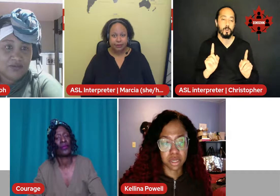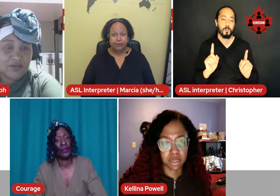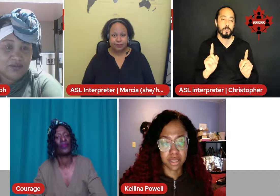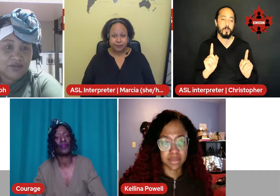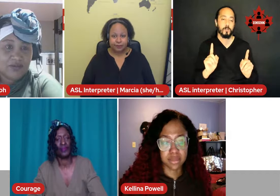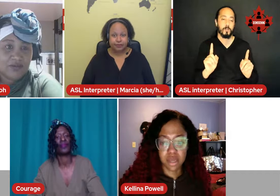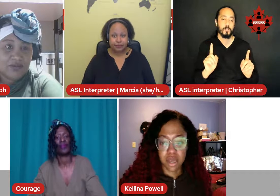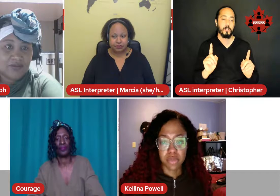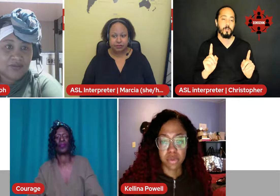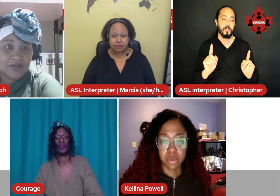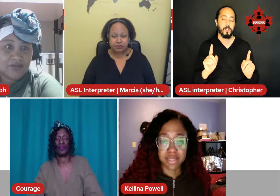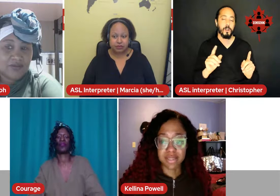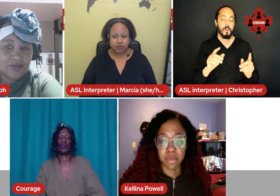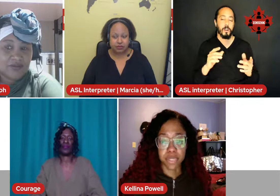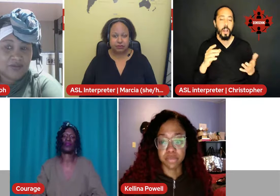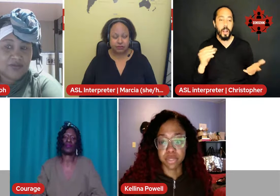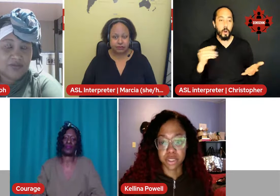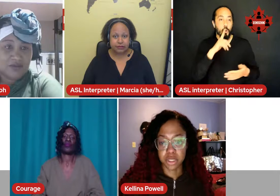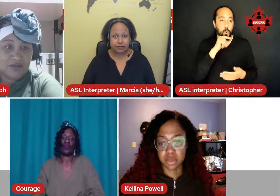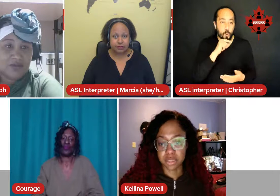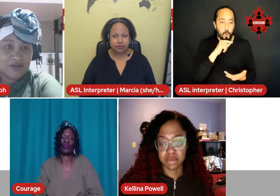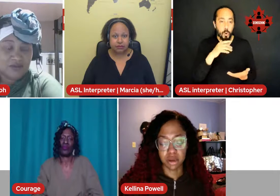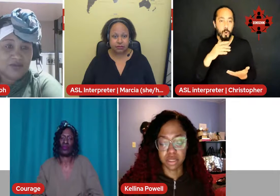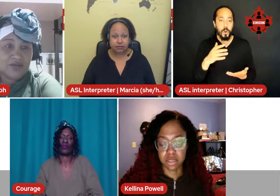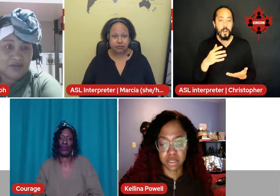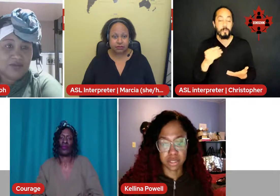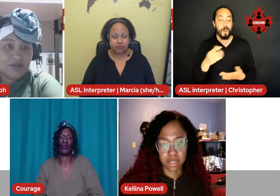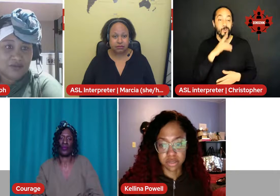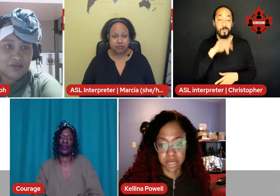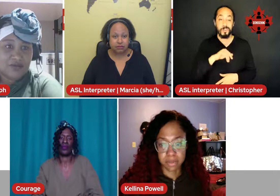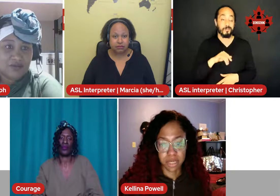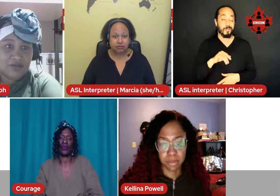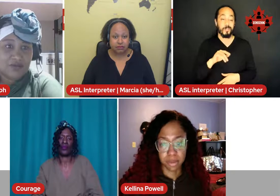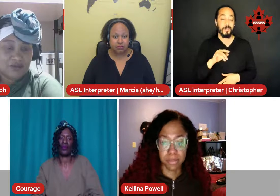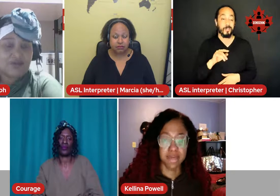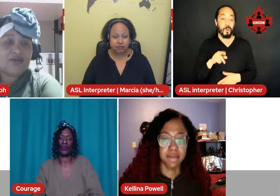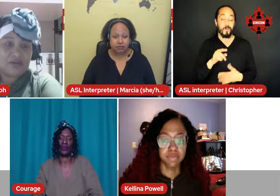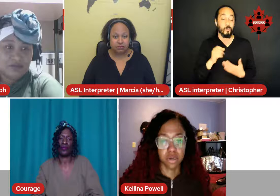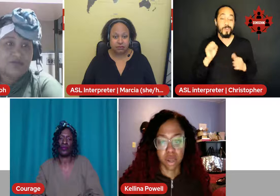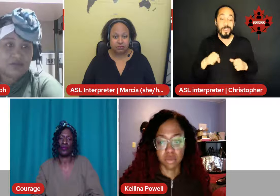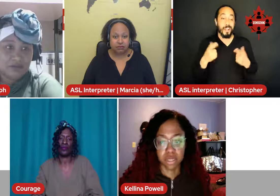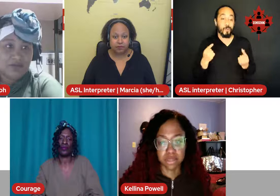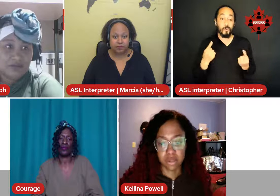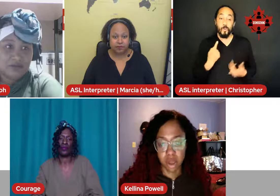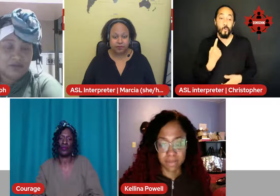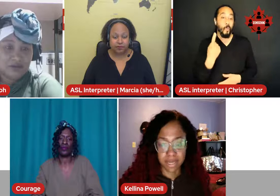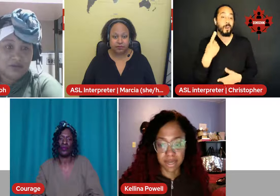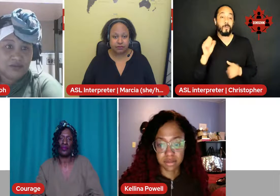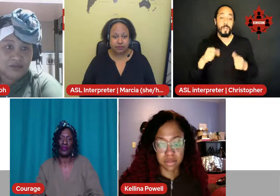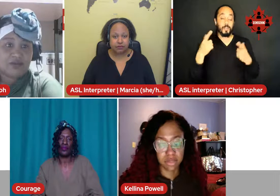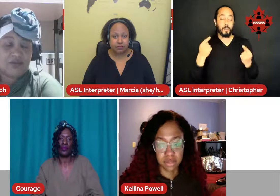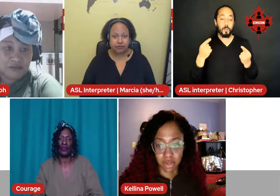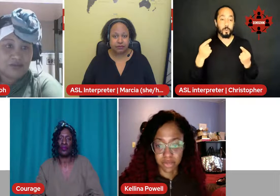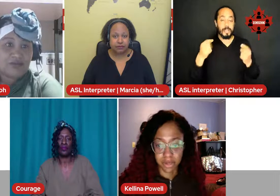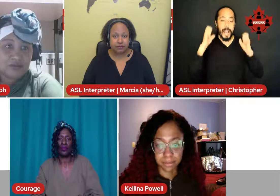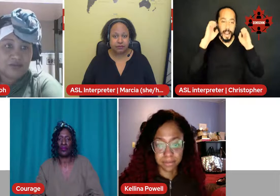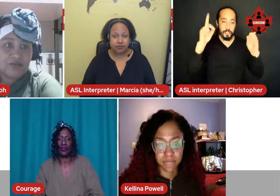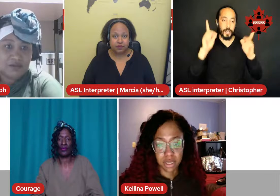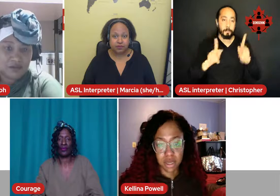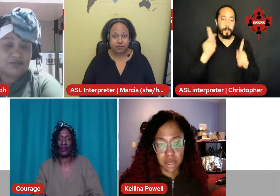And the only thing that we can really do is honestly just educate people. But if they're not willing to accommodate us, then that's on them. Mm